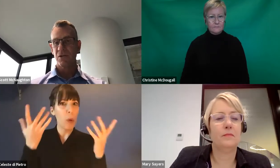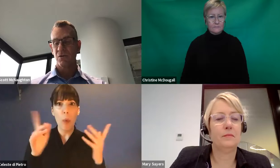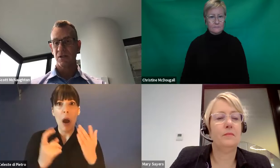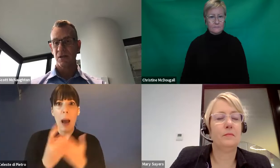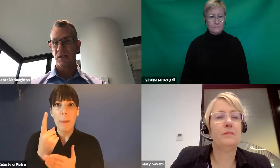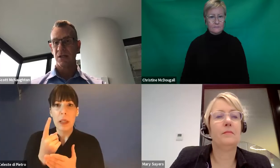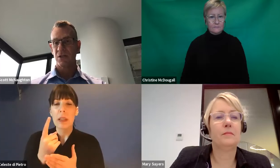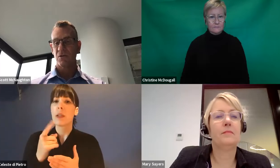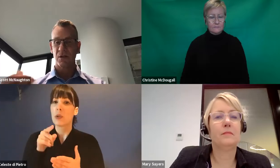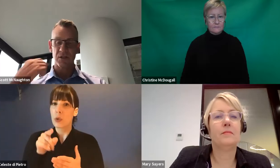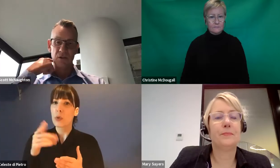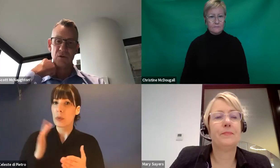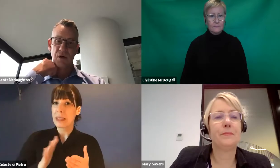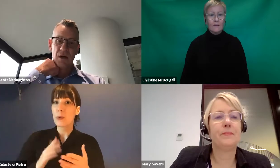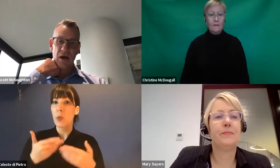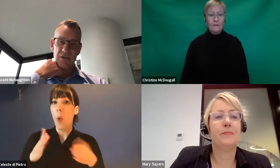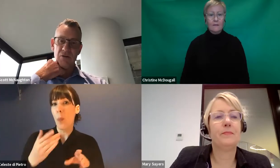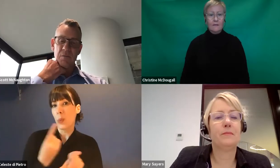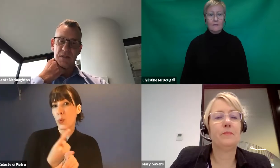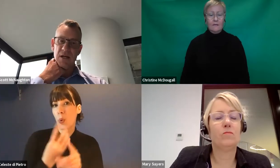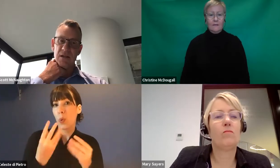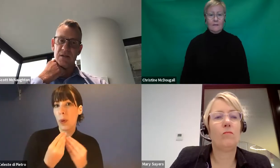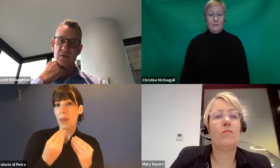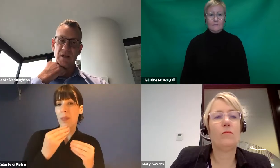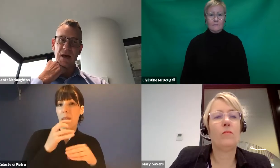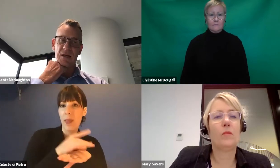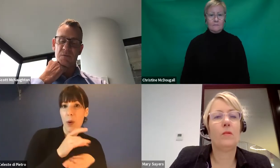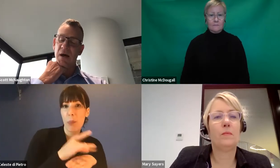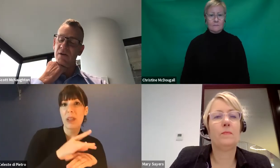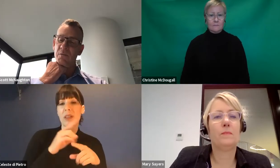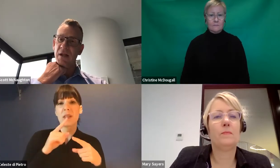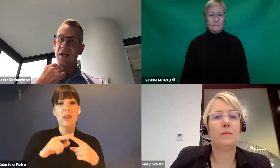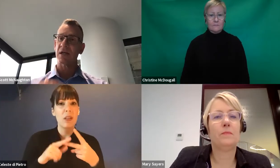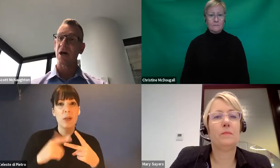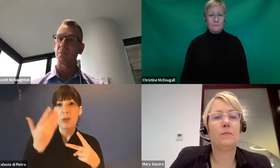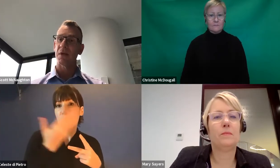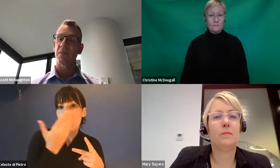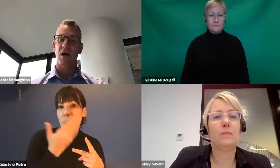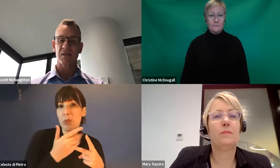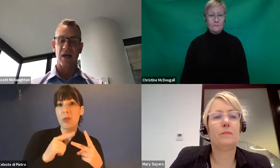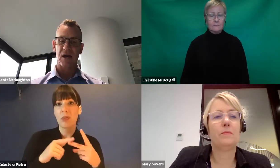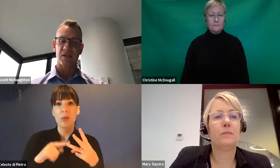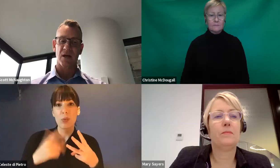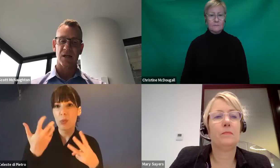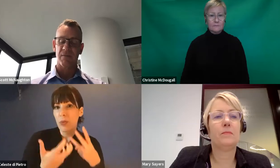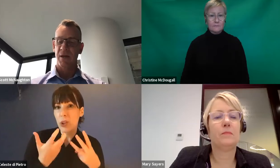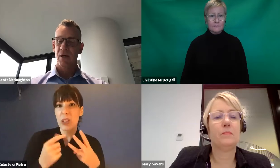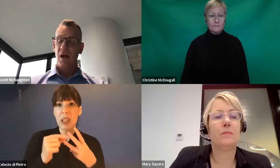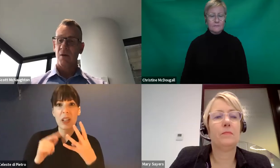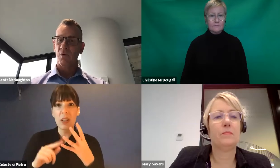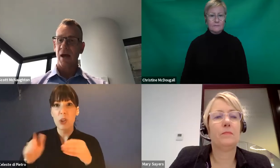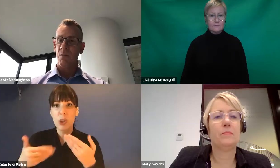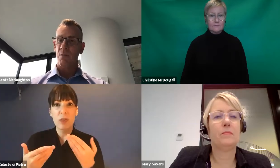providers, talking to your teachers, talking to your therapists and others who are engaged as part of your plan to help minimise that anxiety